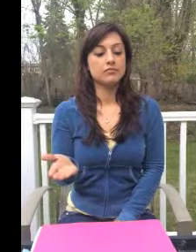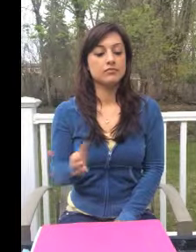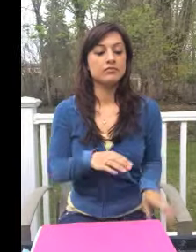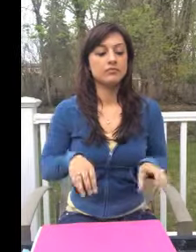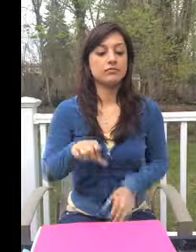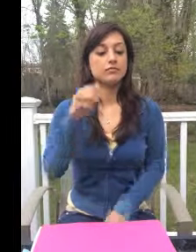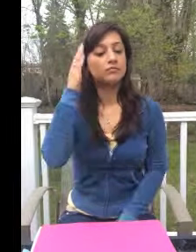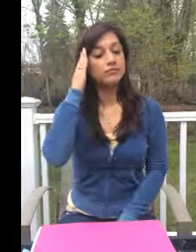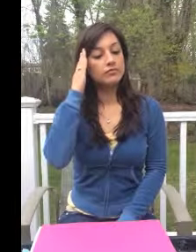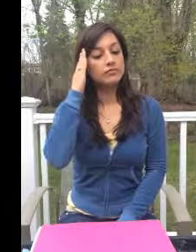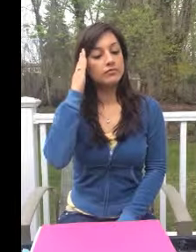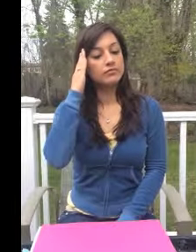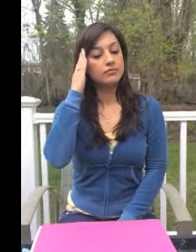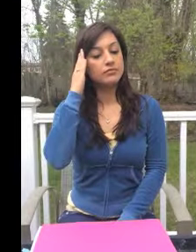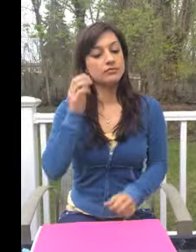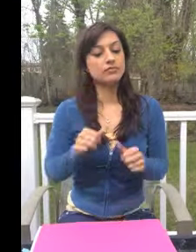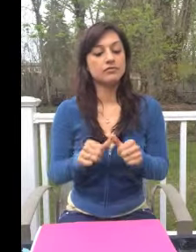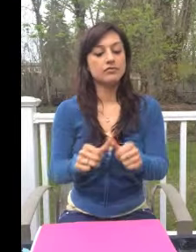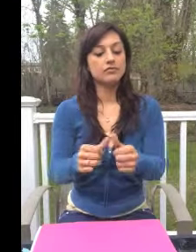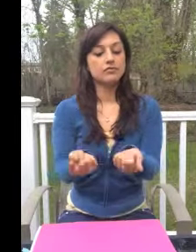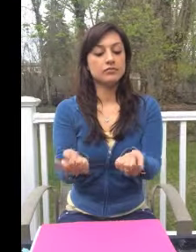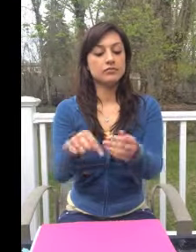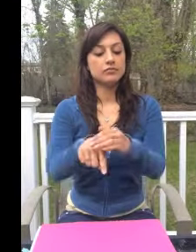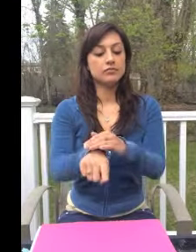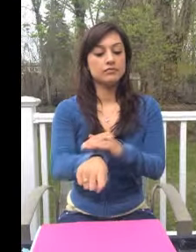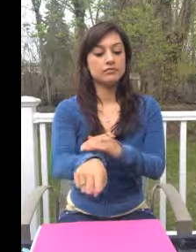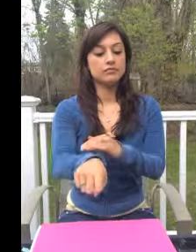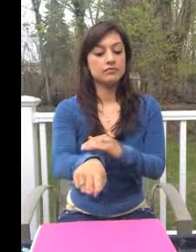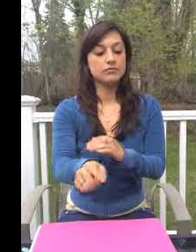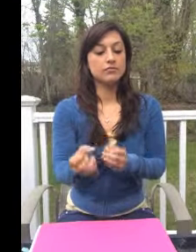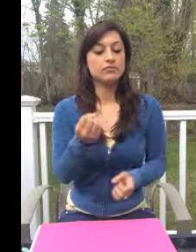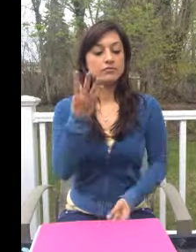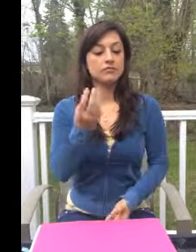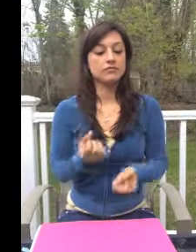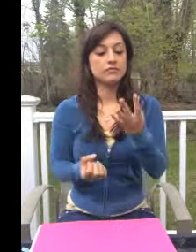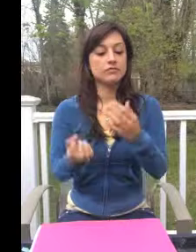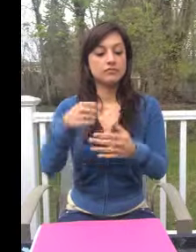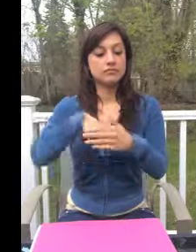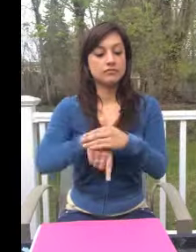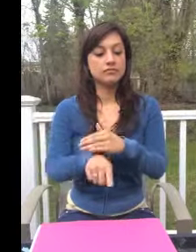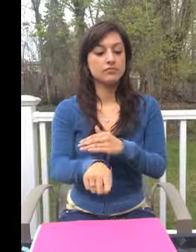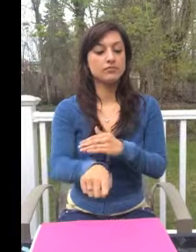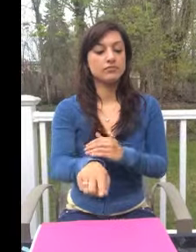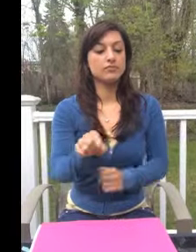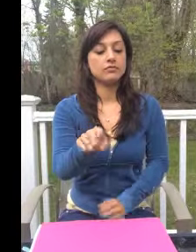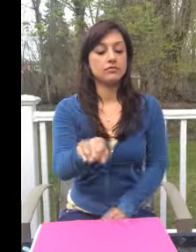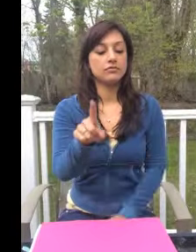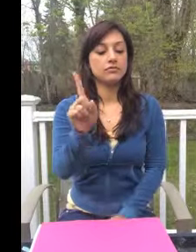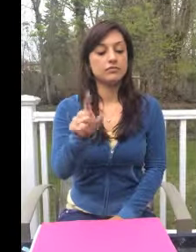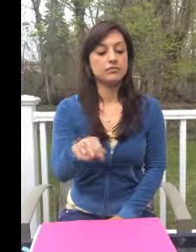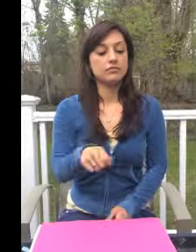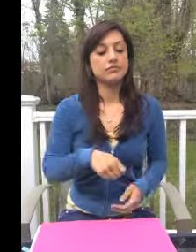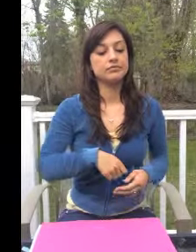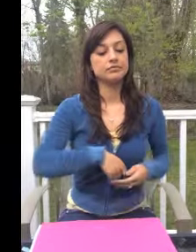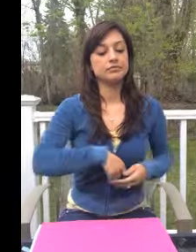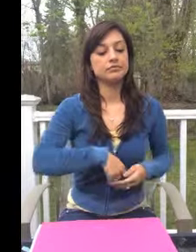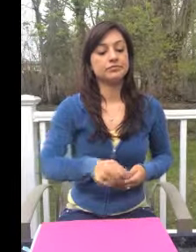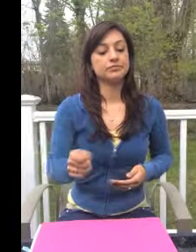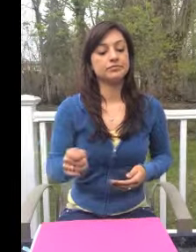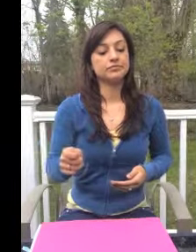Do you know that there's still a chance for you, cause there's a spark in you? You just gotta ignite